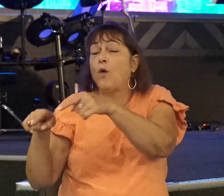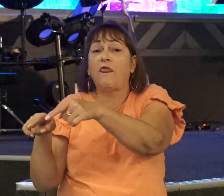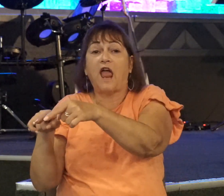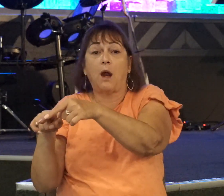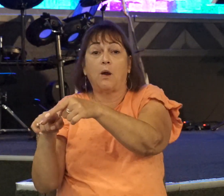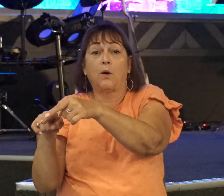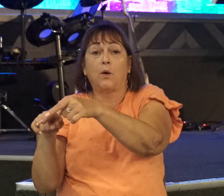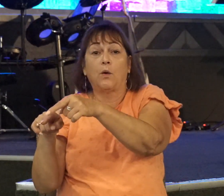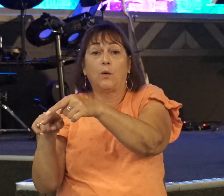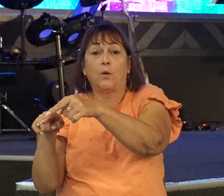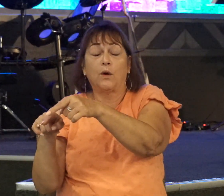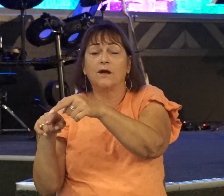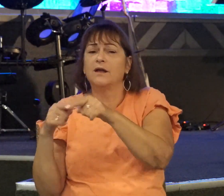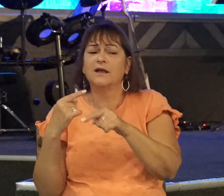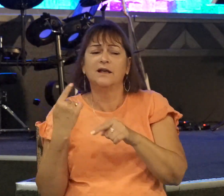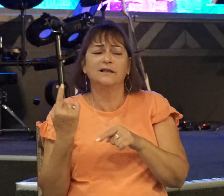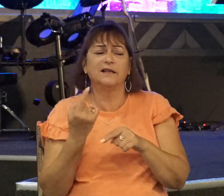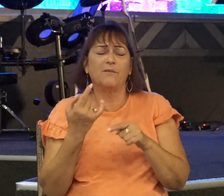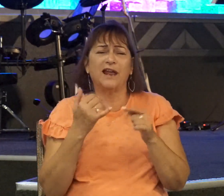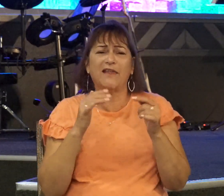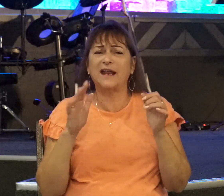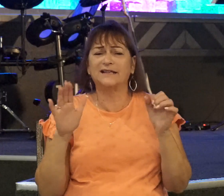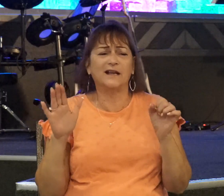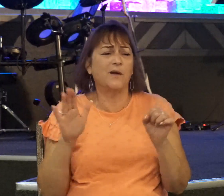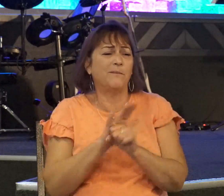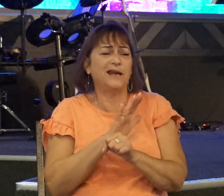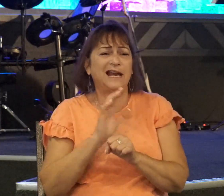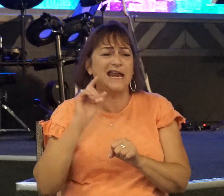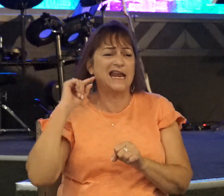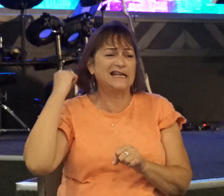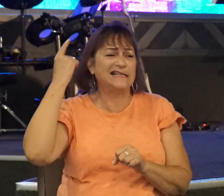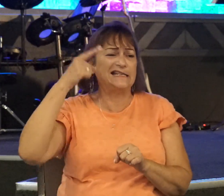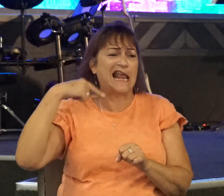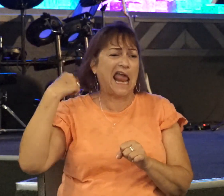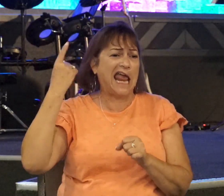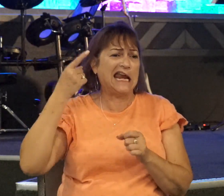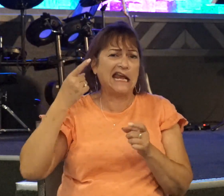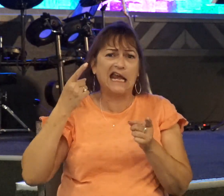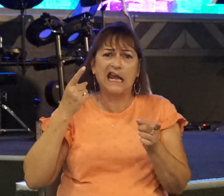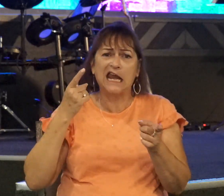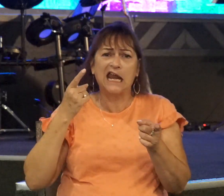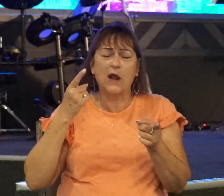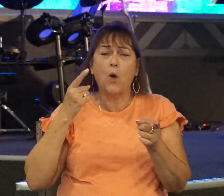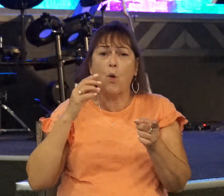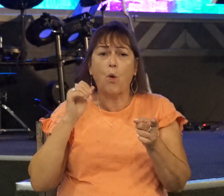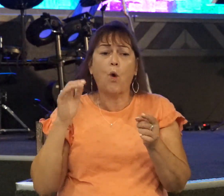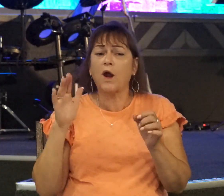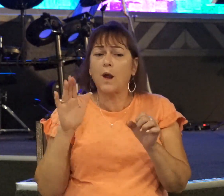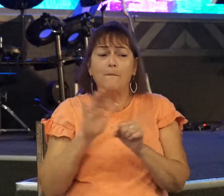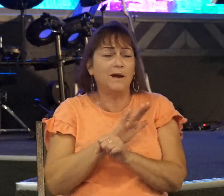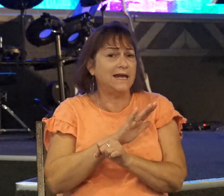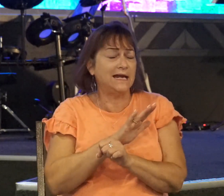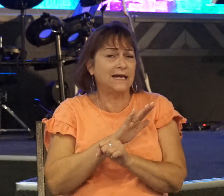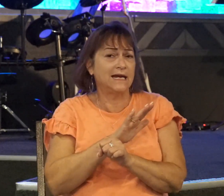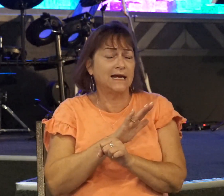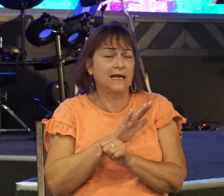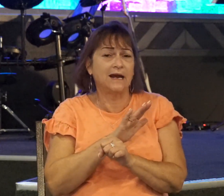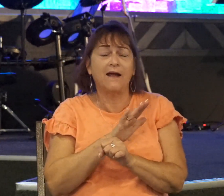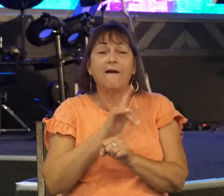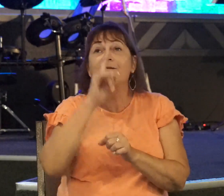someone like that is either completely insane, Or they have complete, total faith in